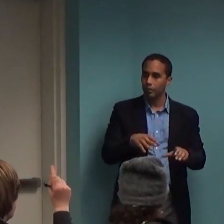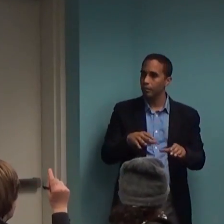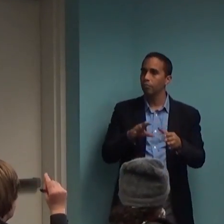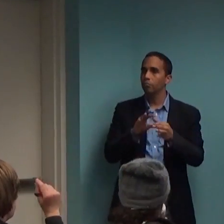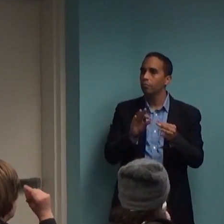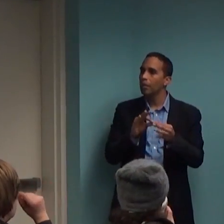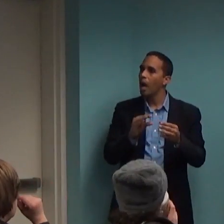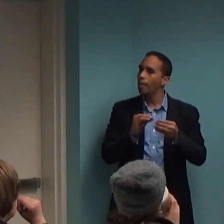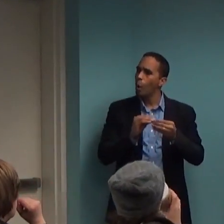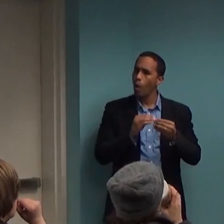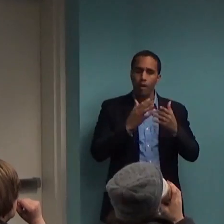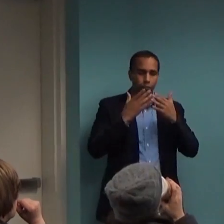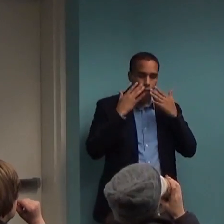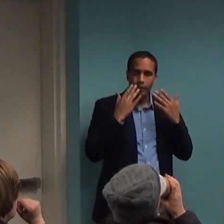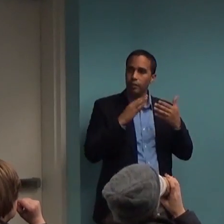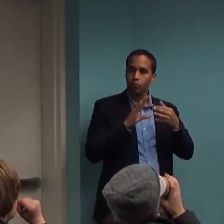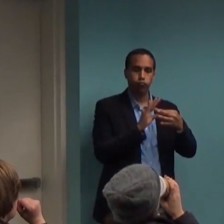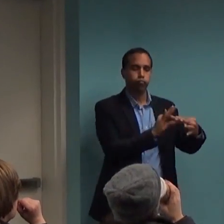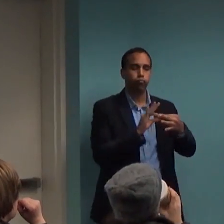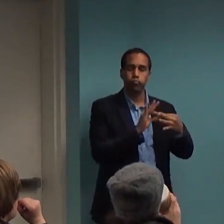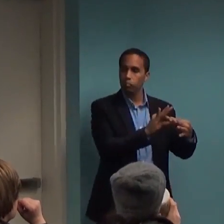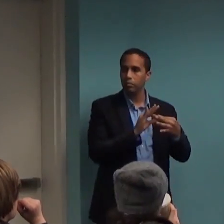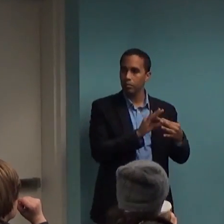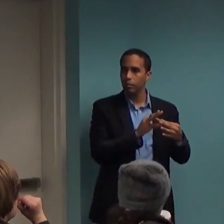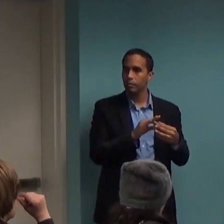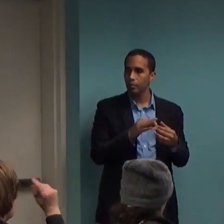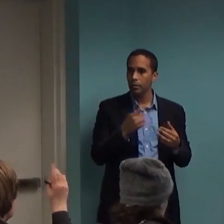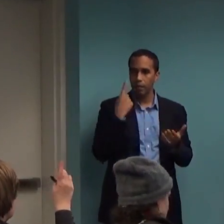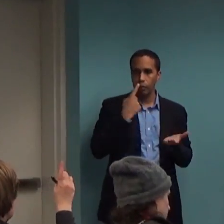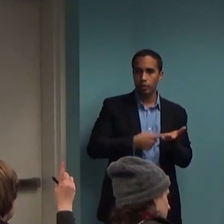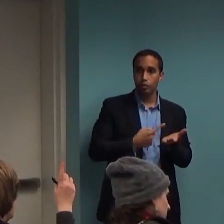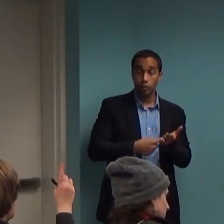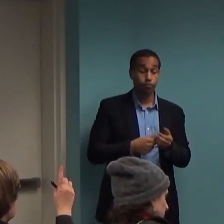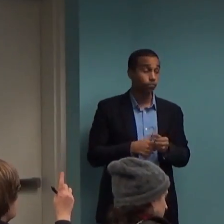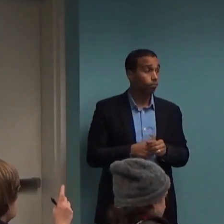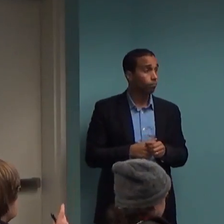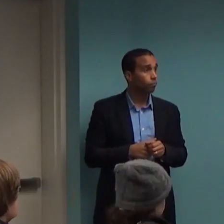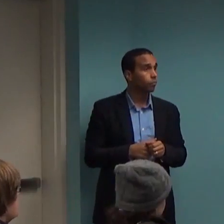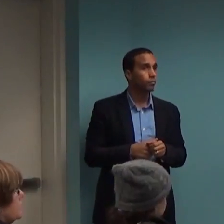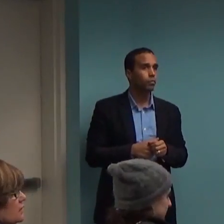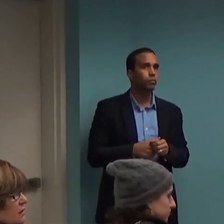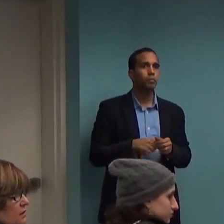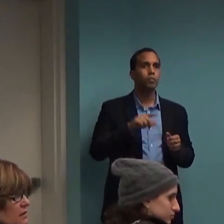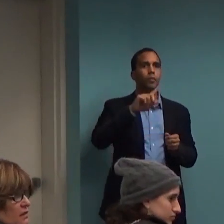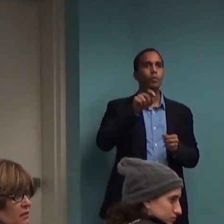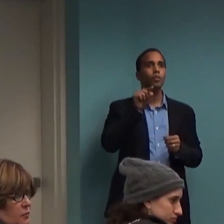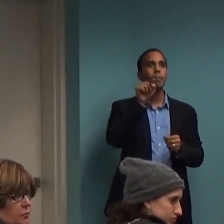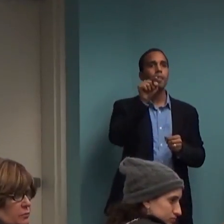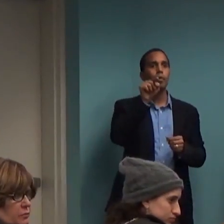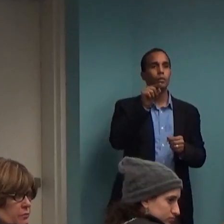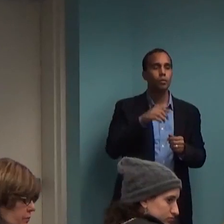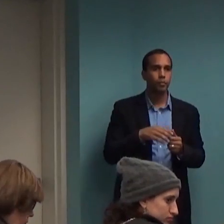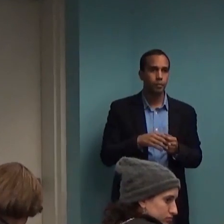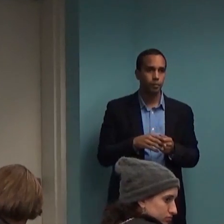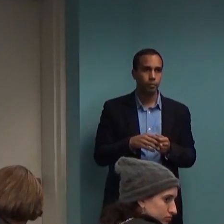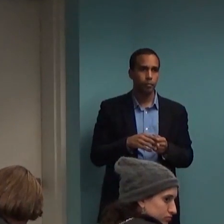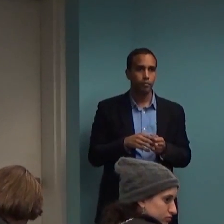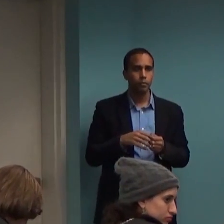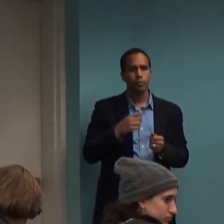in terms of how things will go for the disorder. I think you had a question in the back. yeah. Can you explain again the reason for